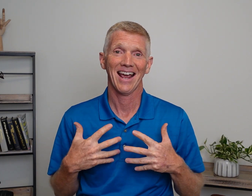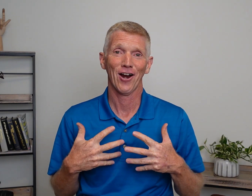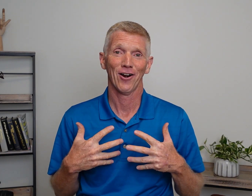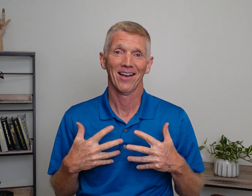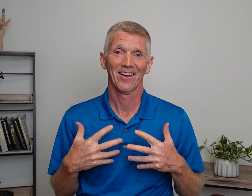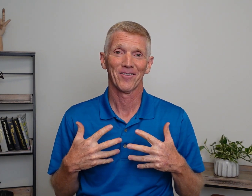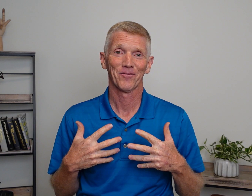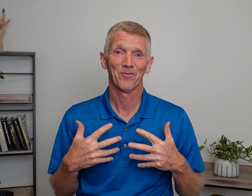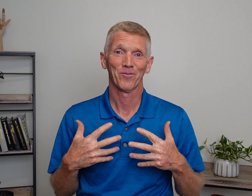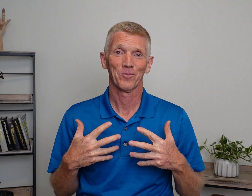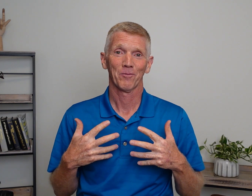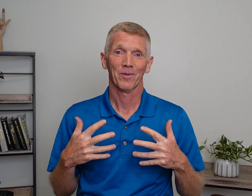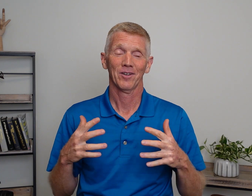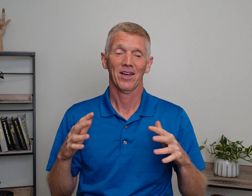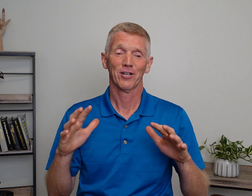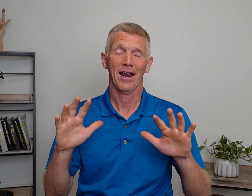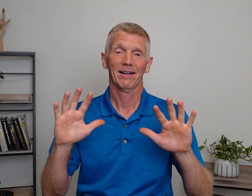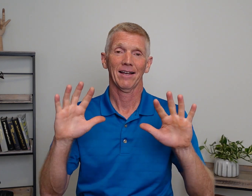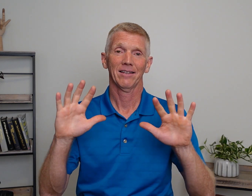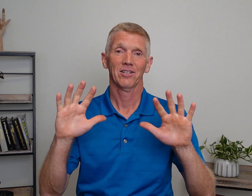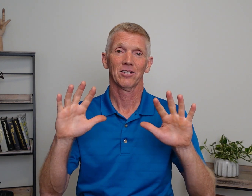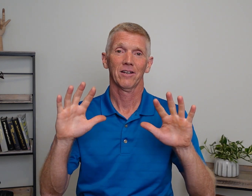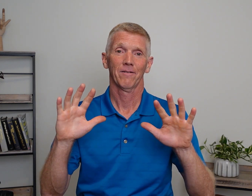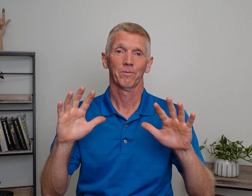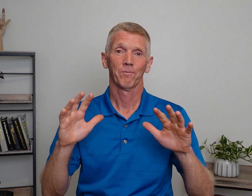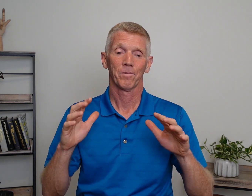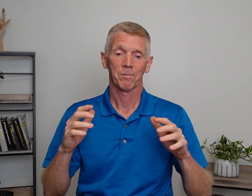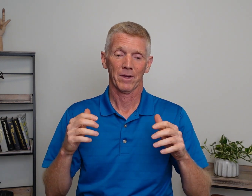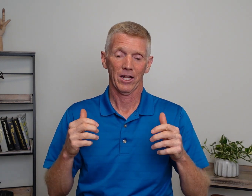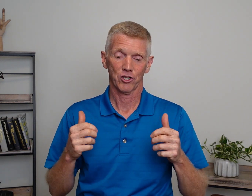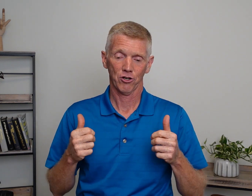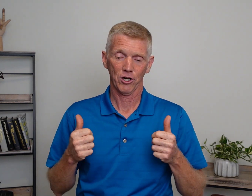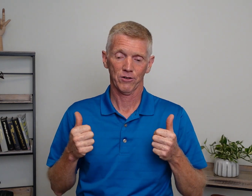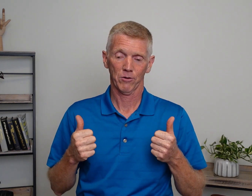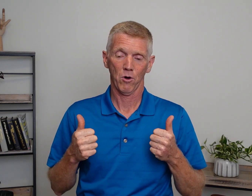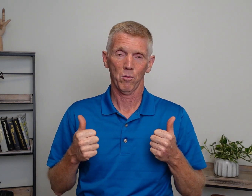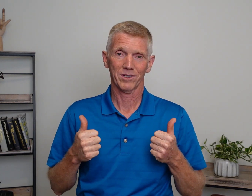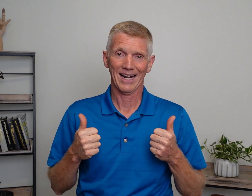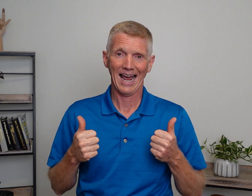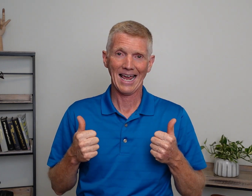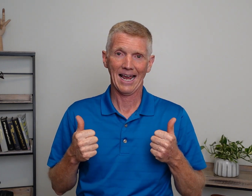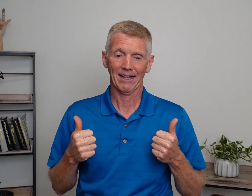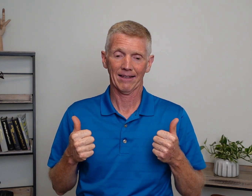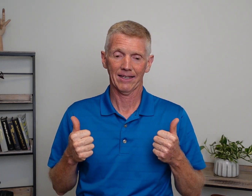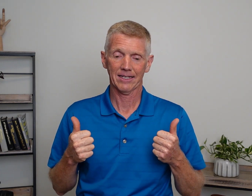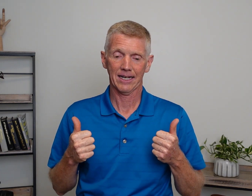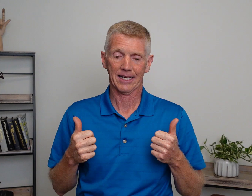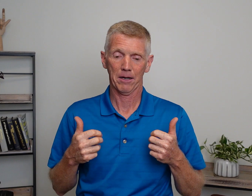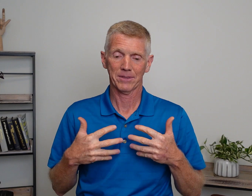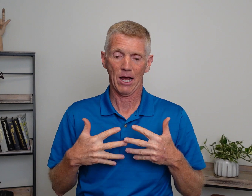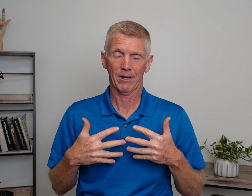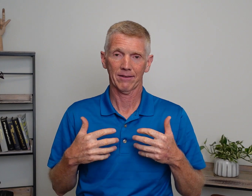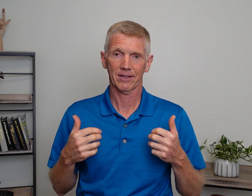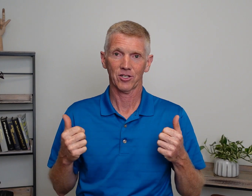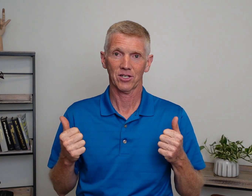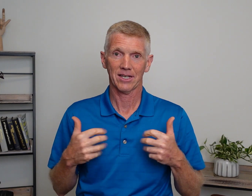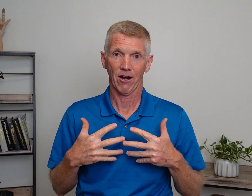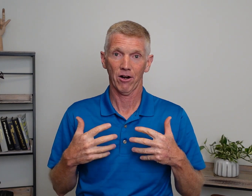Scared. Take your hand like this. It starts from almost an A hand like this and comes out like this. Scared.